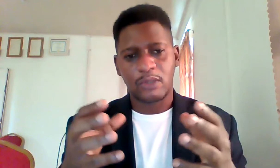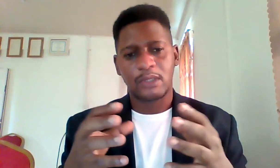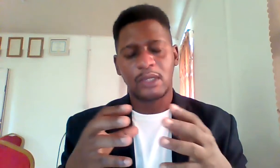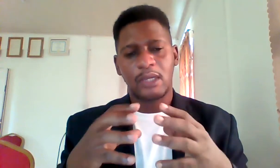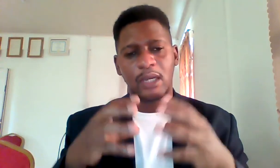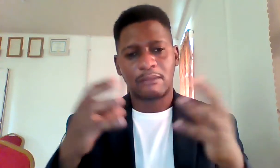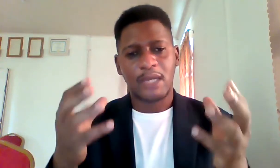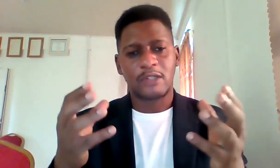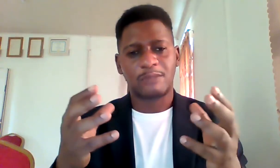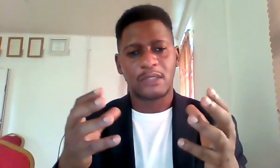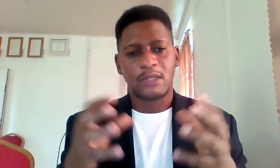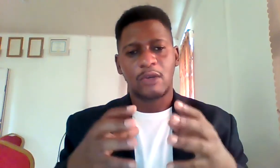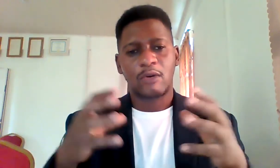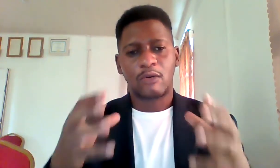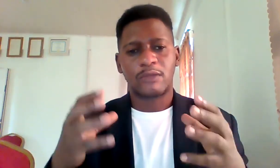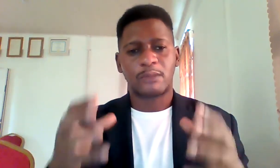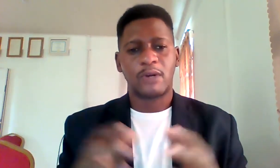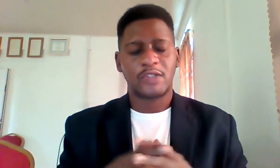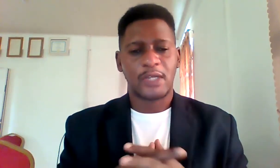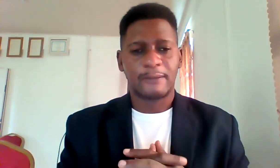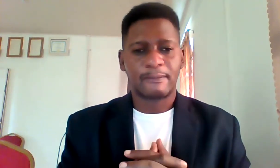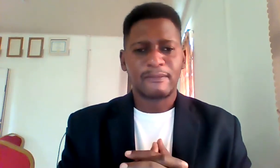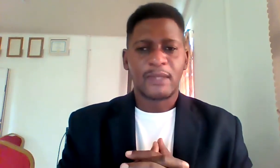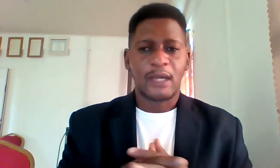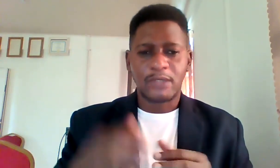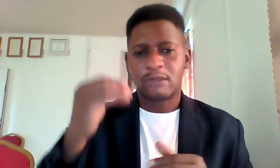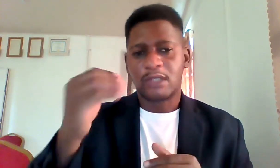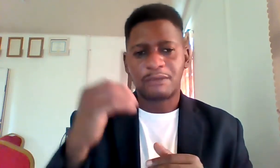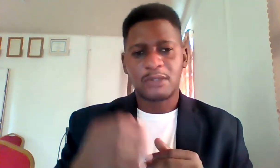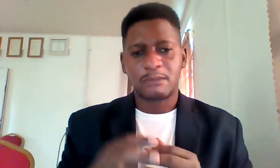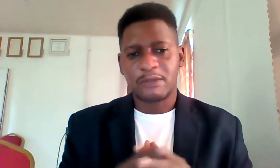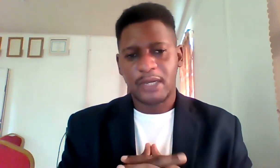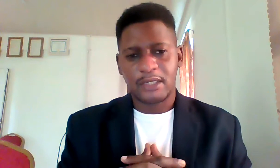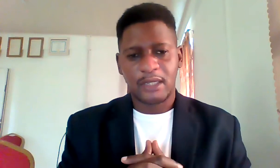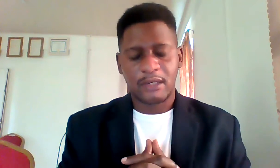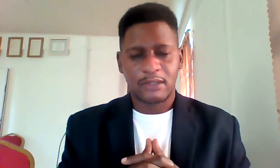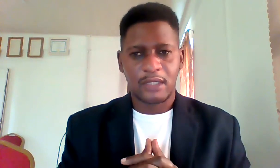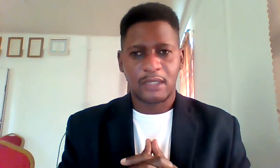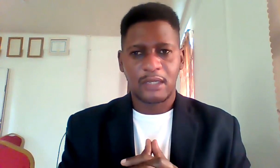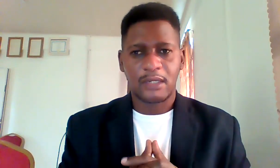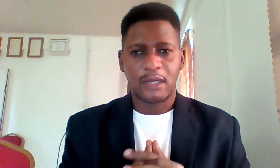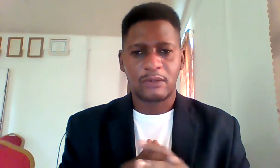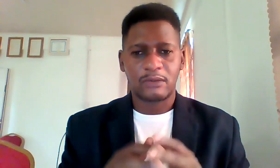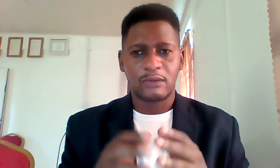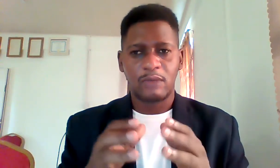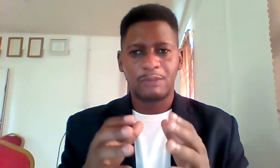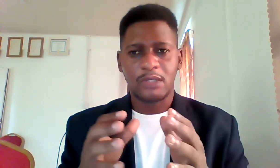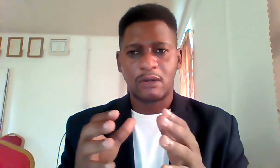and management over the project i'm just going to give you some brief idea here today now when we talk